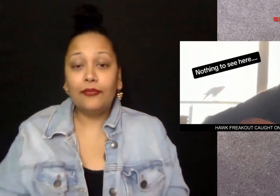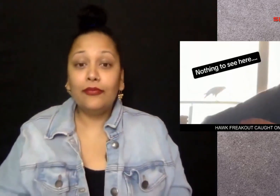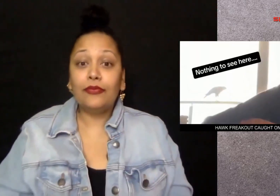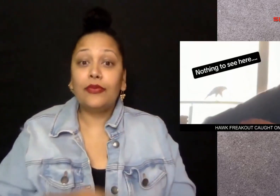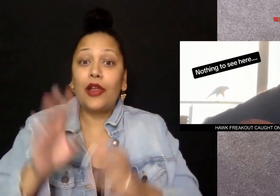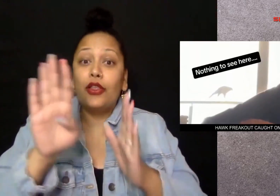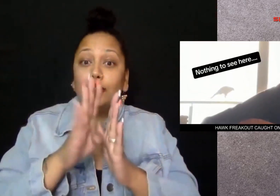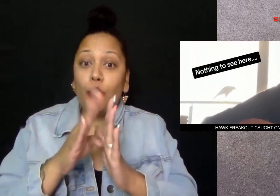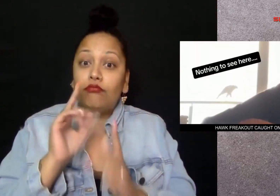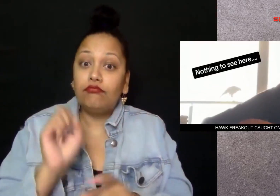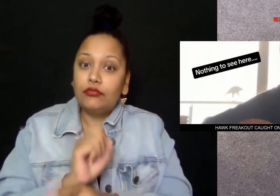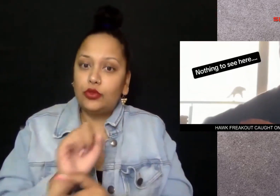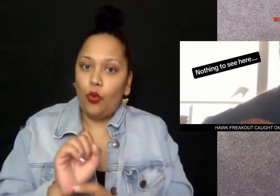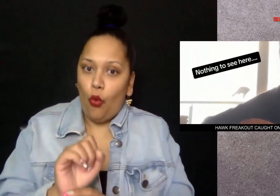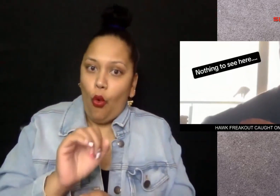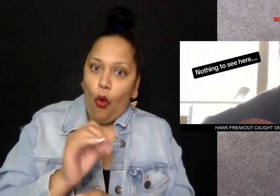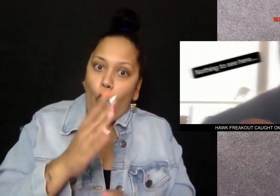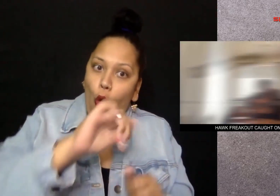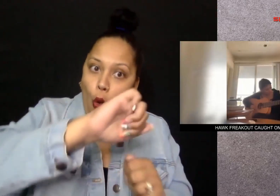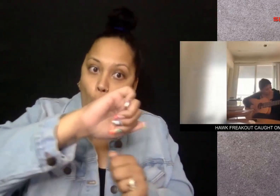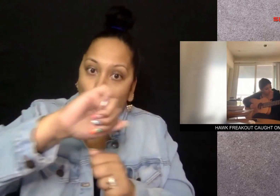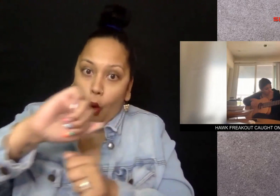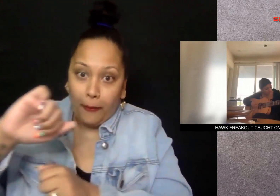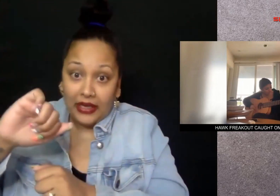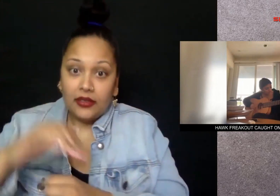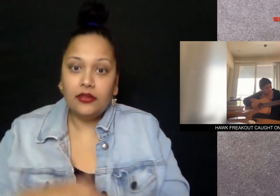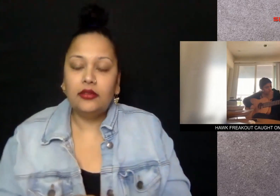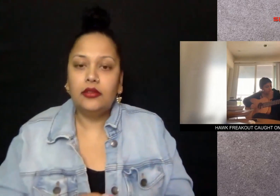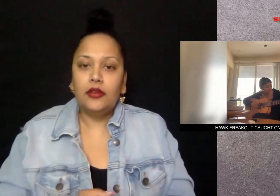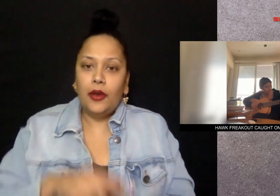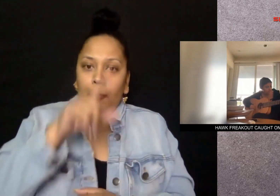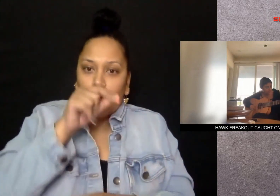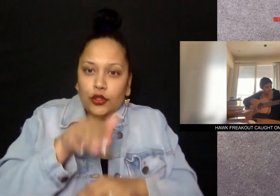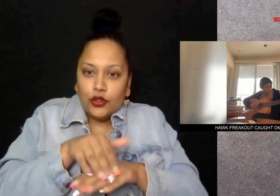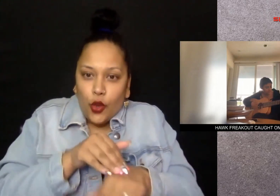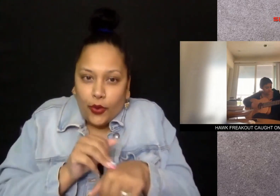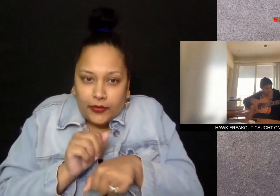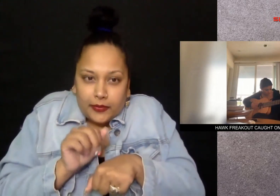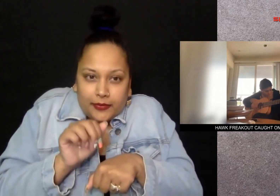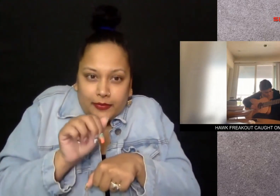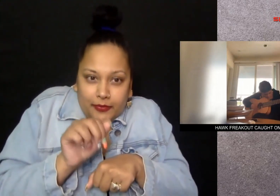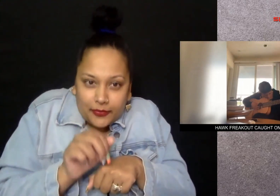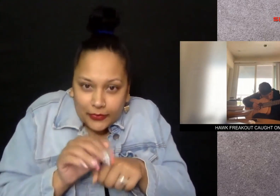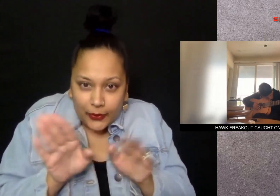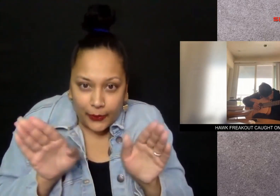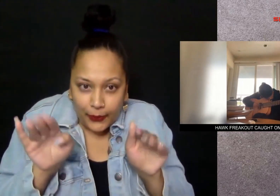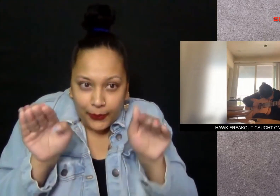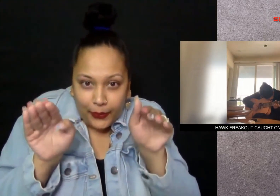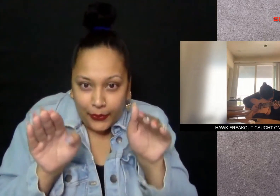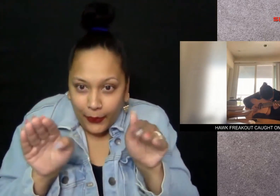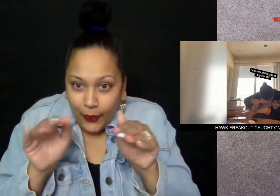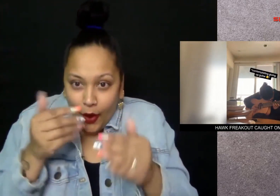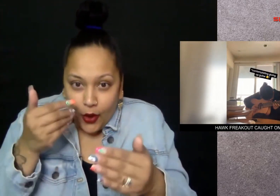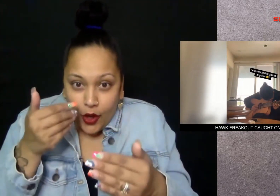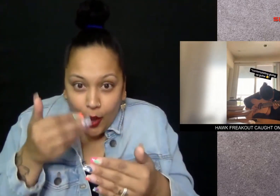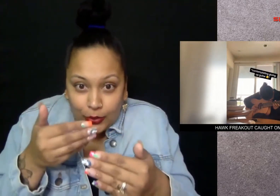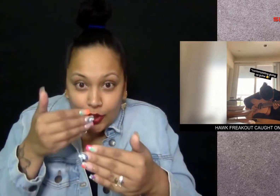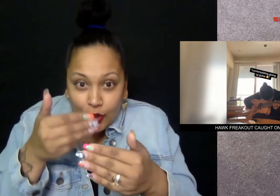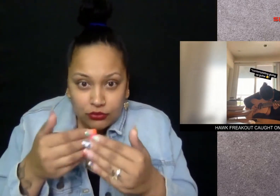The door is open So, the hawk slowly creeps closer and closer